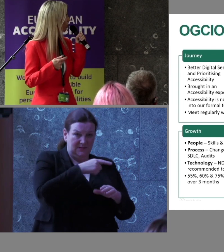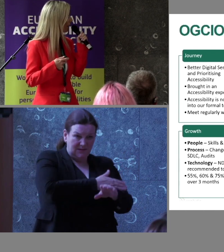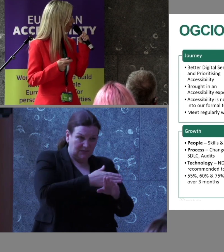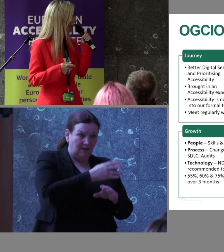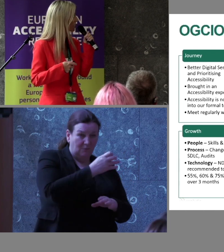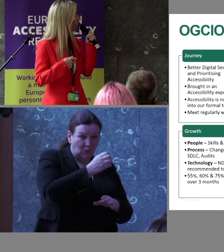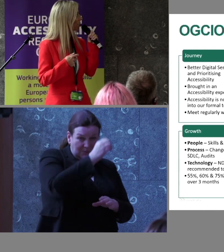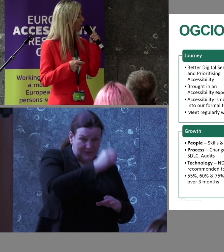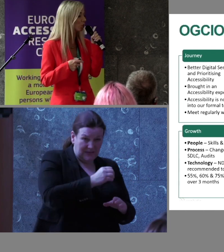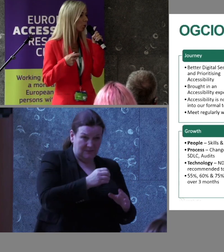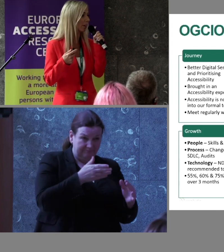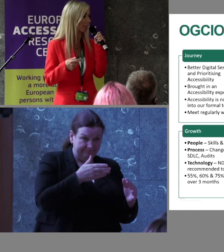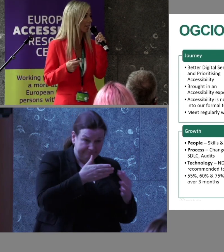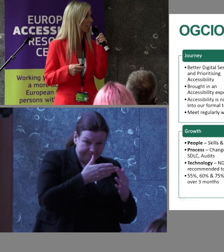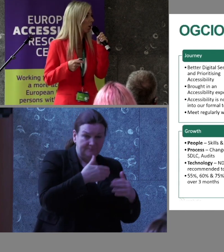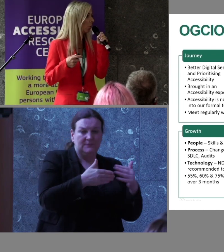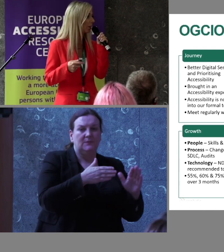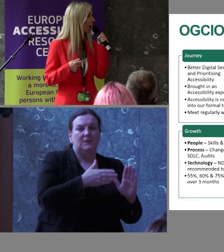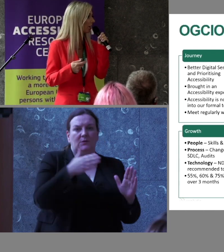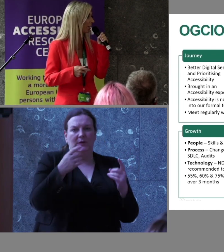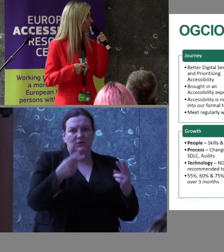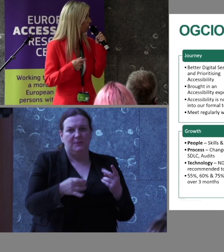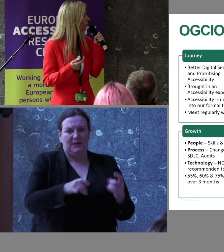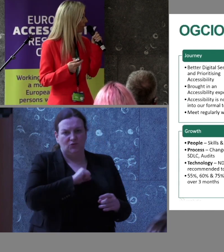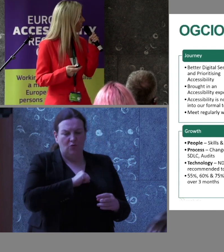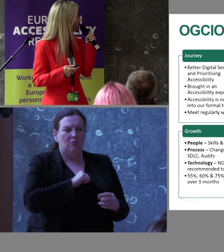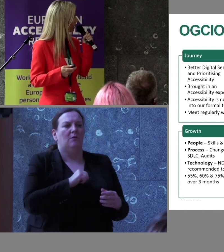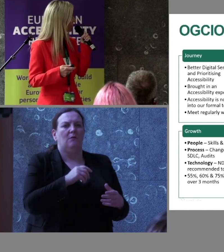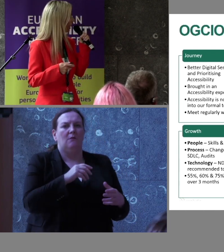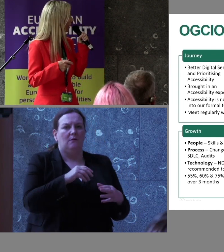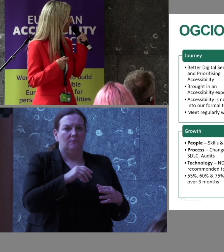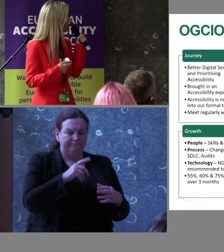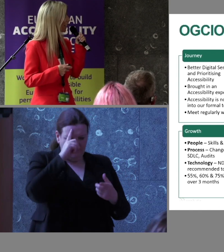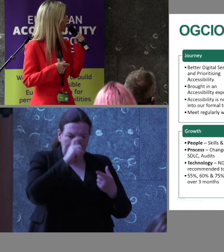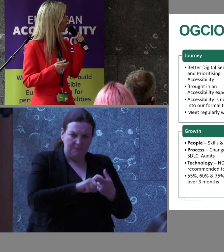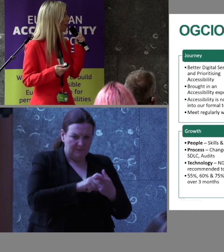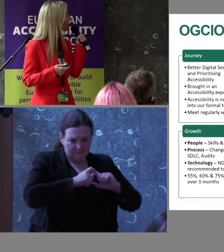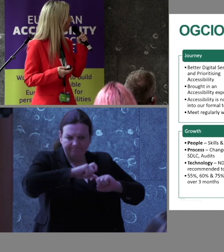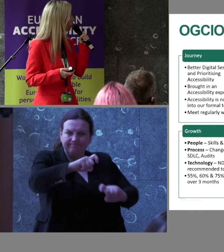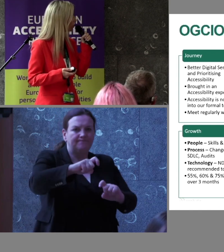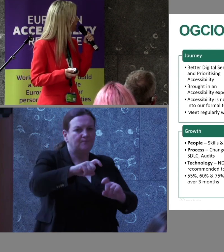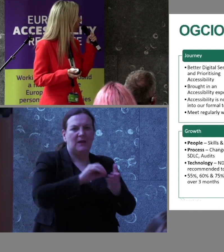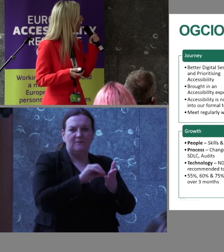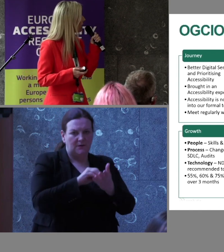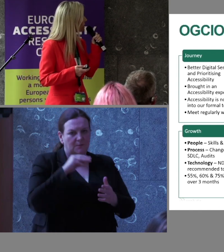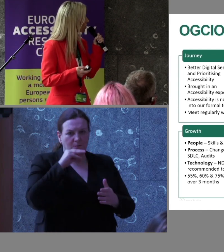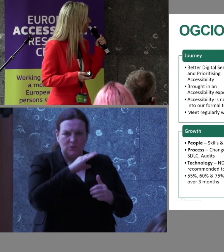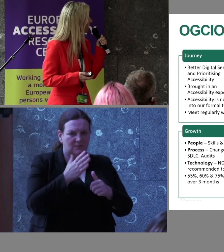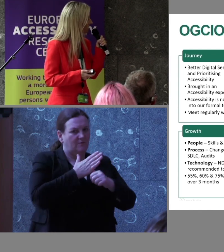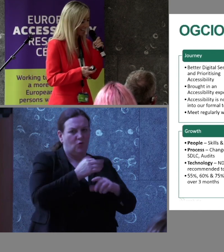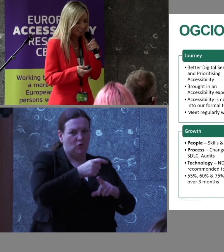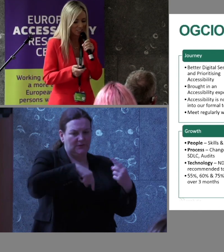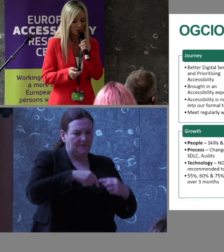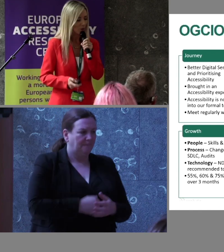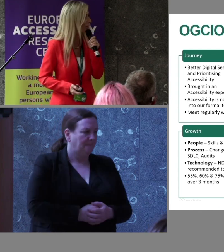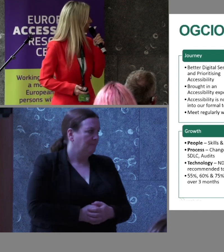everything that we have in place to ensure that we are going, we're committed to this, and as I say, it's a priority for us. So, it's just